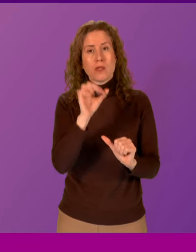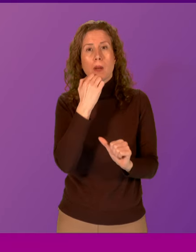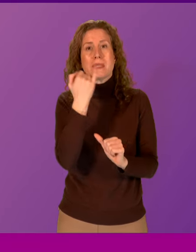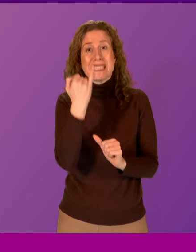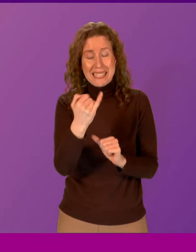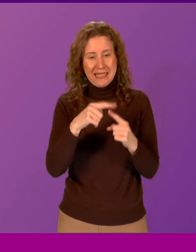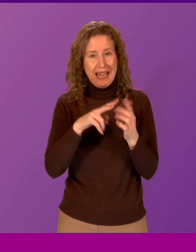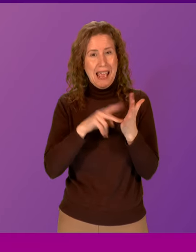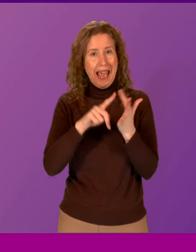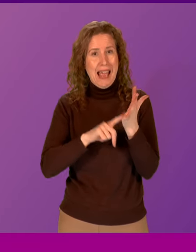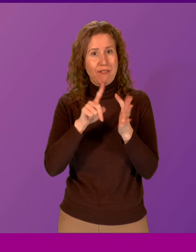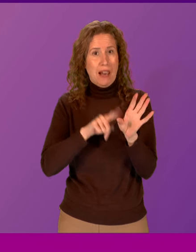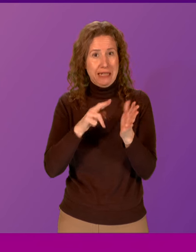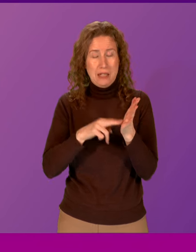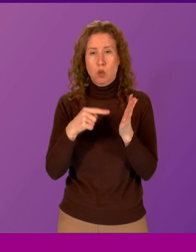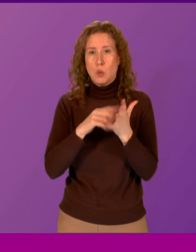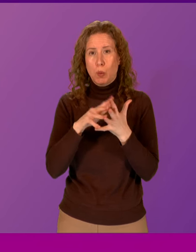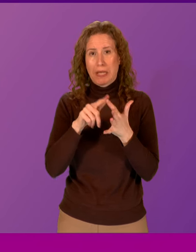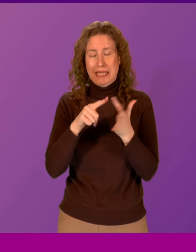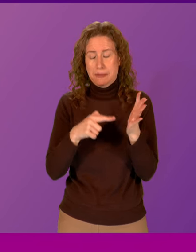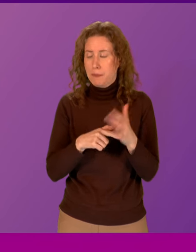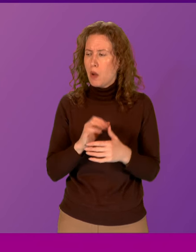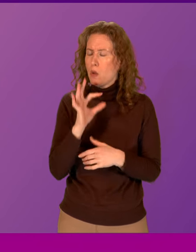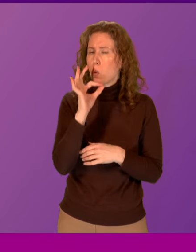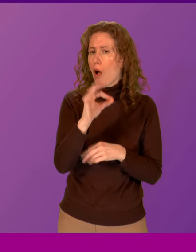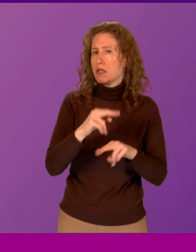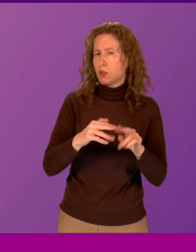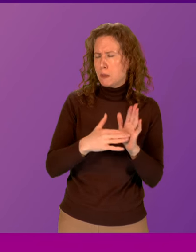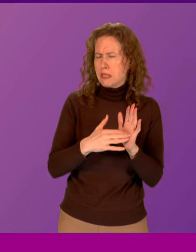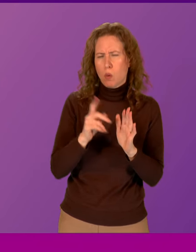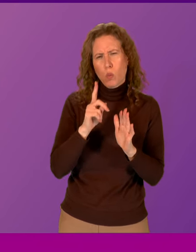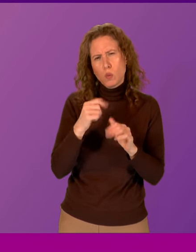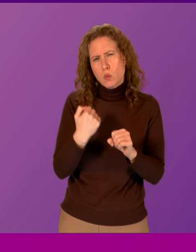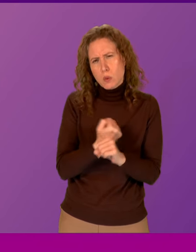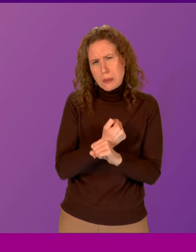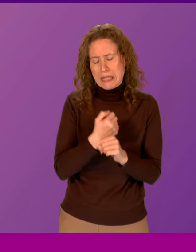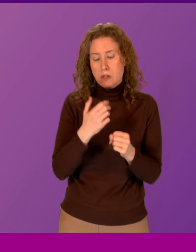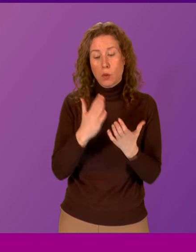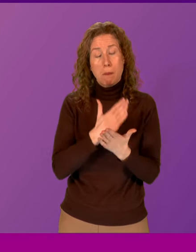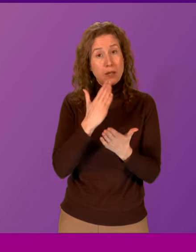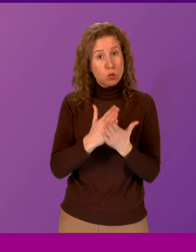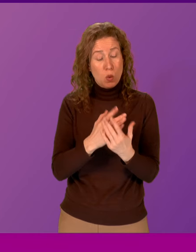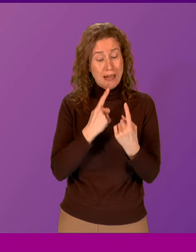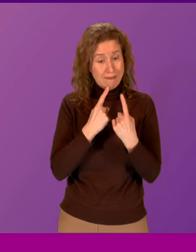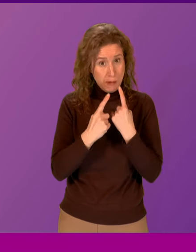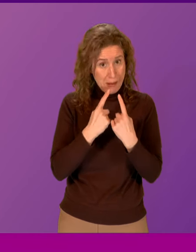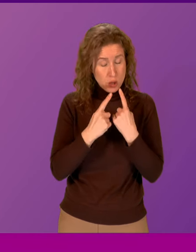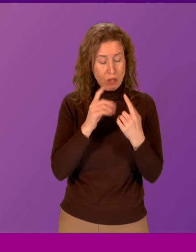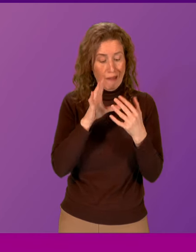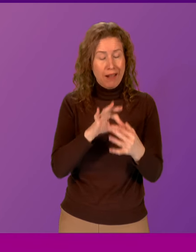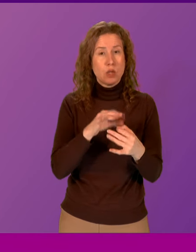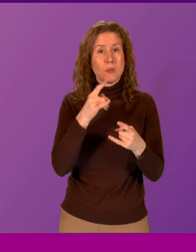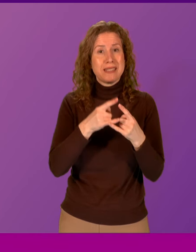Evelyn Tweed. To ask the First Minister what steps the Scottish Government is taking to ensure that information on sexually